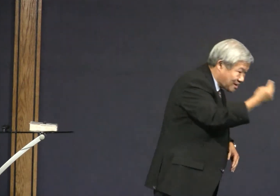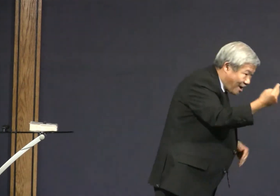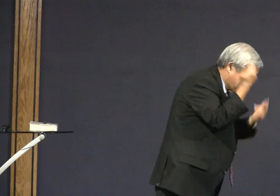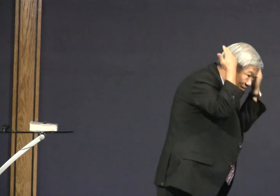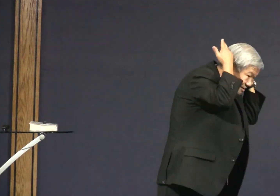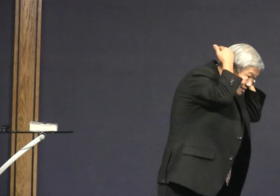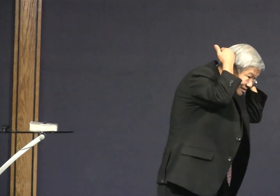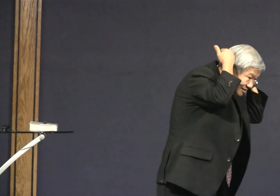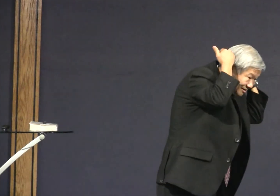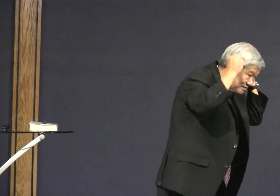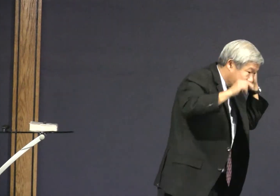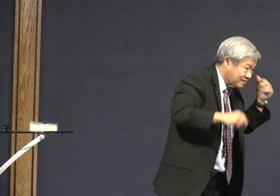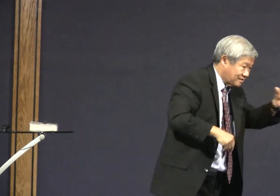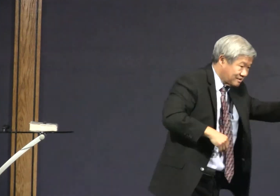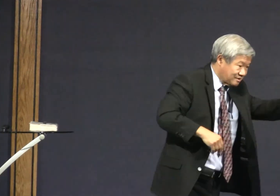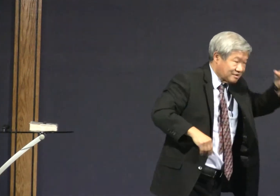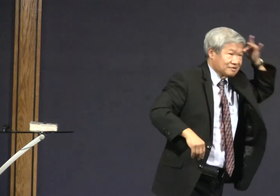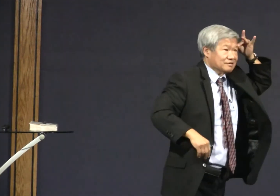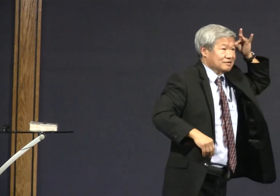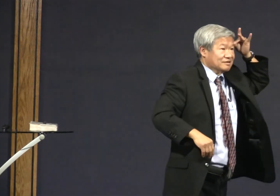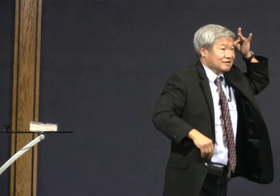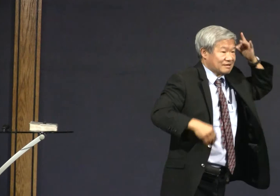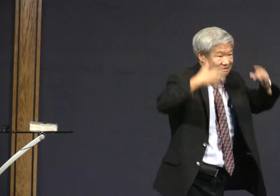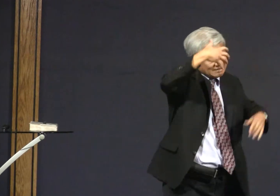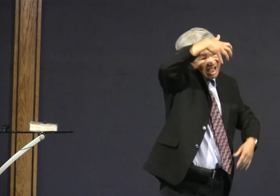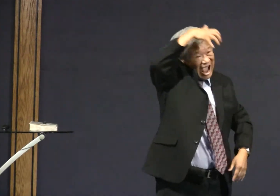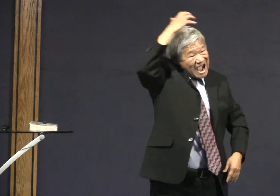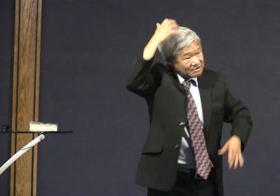into the world. He saw the animals